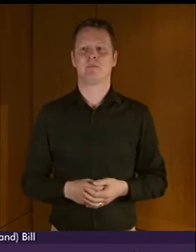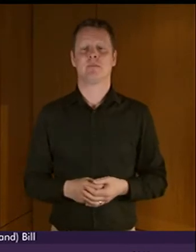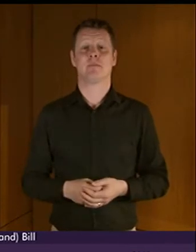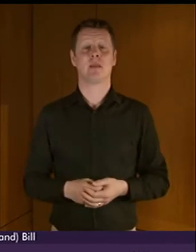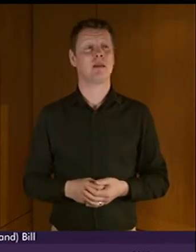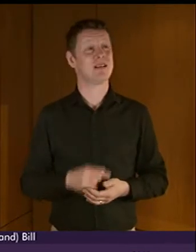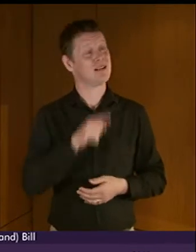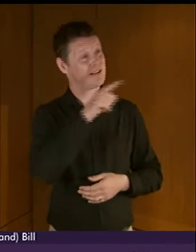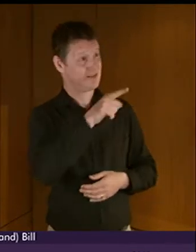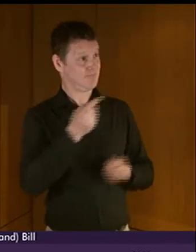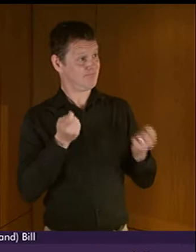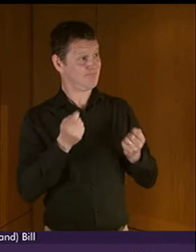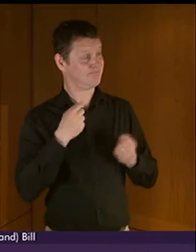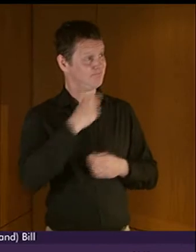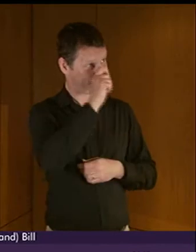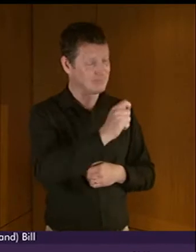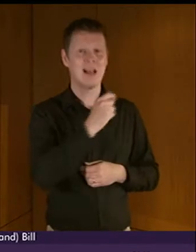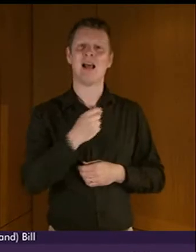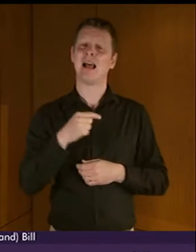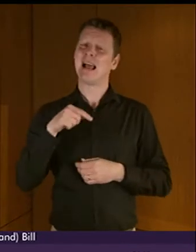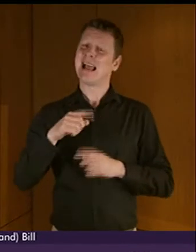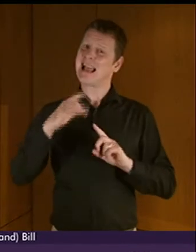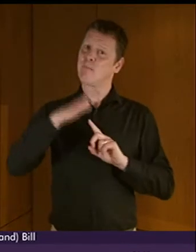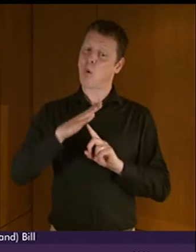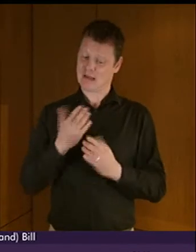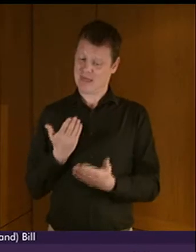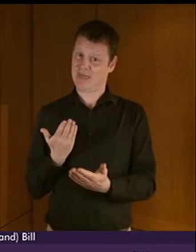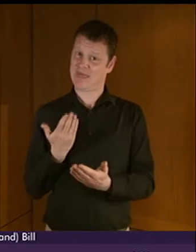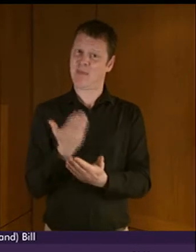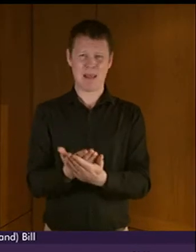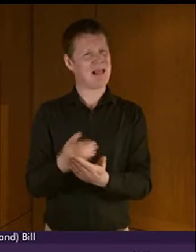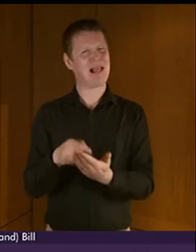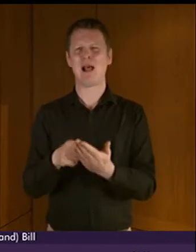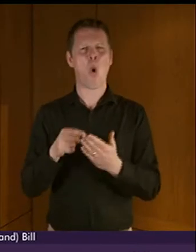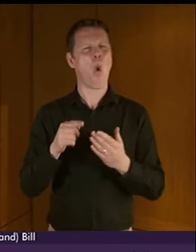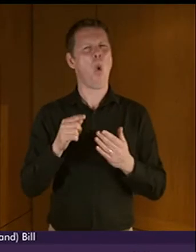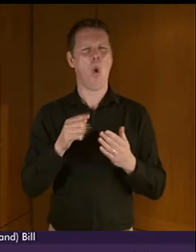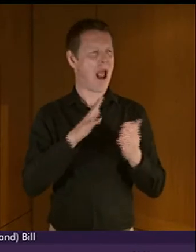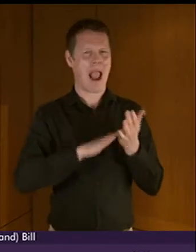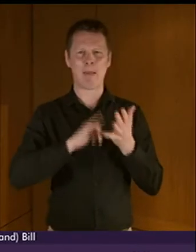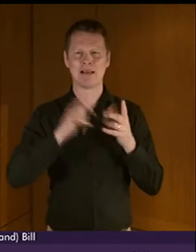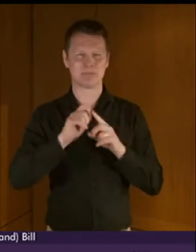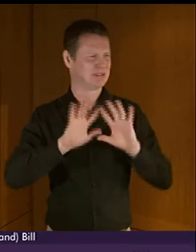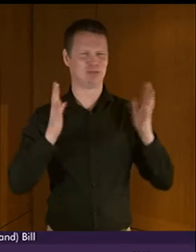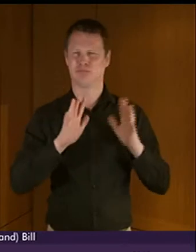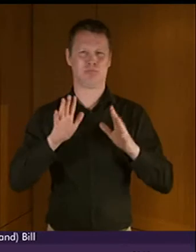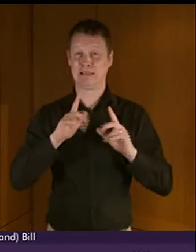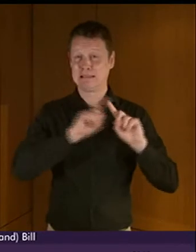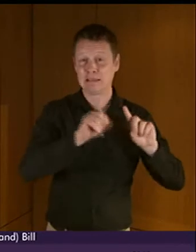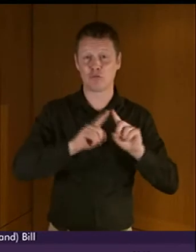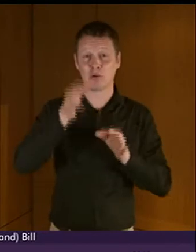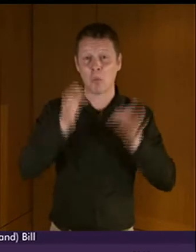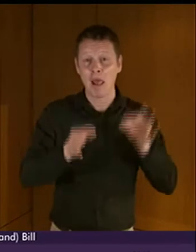it is important to acknowledge that the Bill has huge support from MSPs from across the political parties,